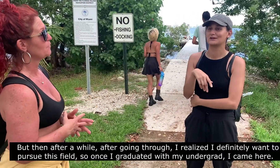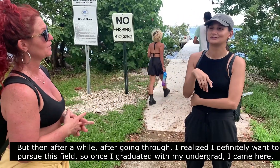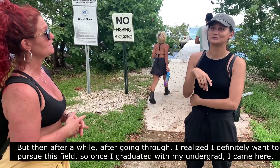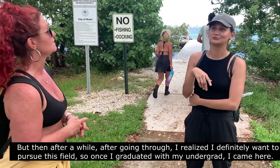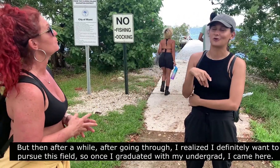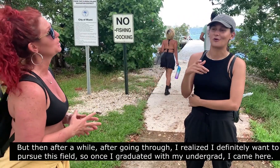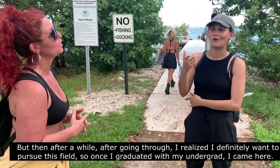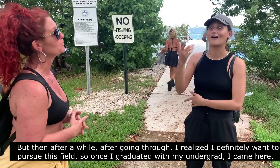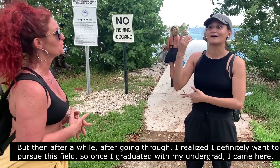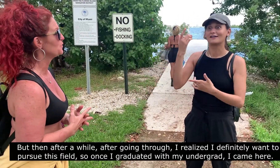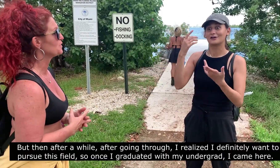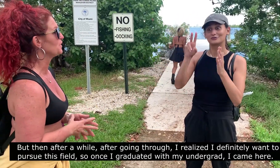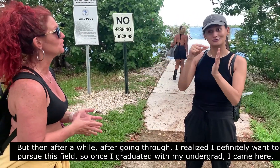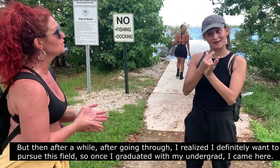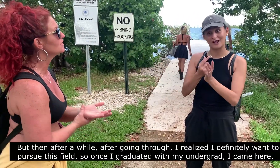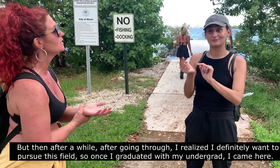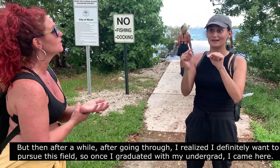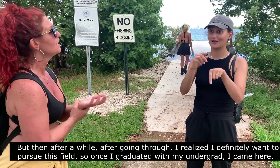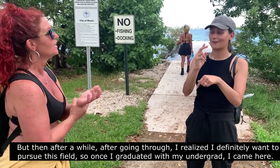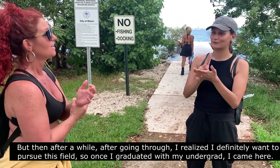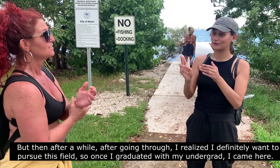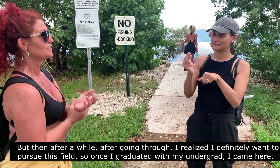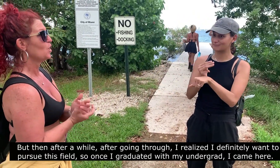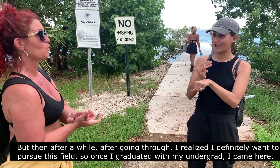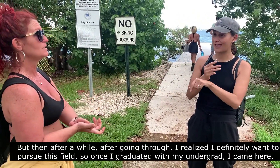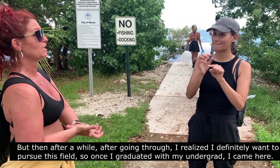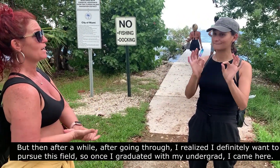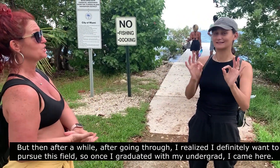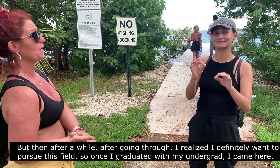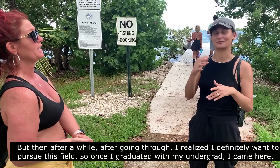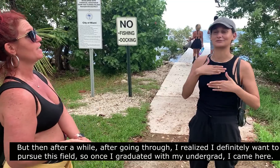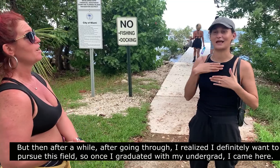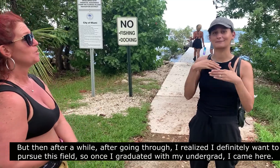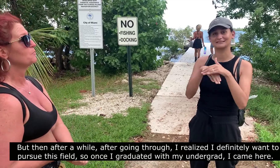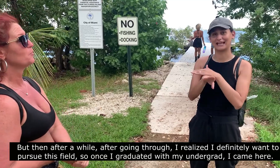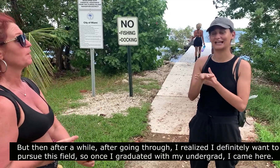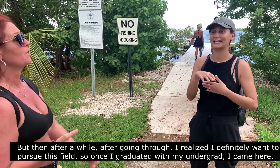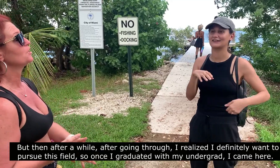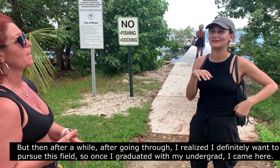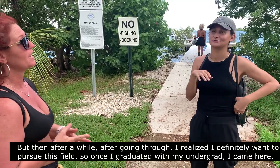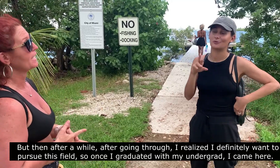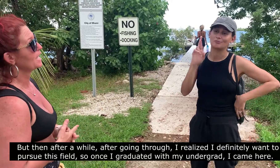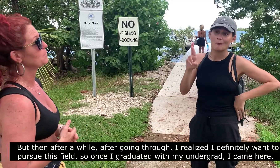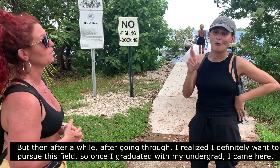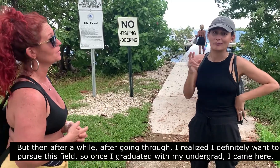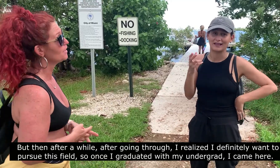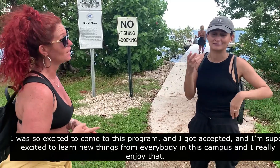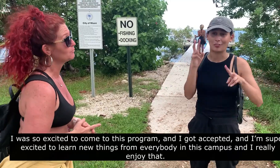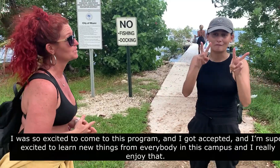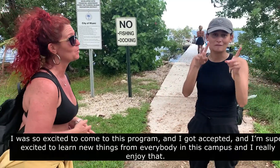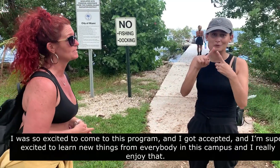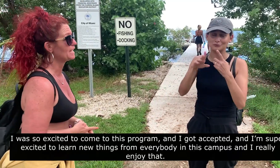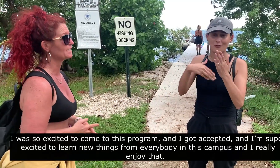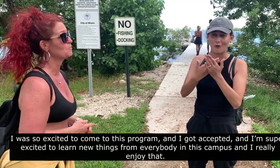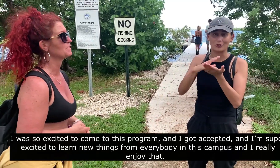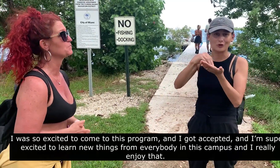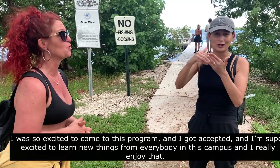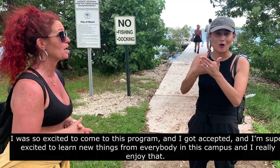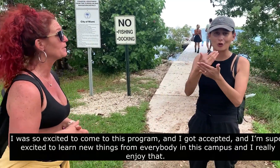realized I definitely want to pursue this field. So once I graduated with my undergrad, I came here. I was so excited to come to this program